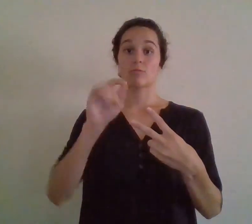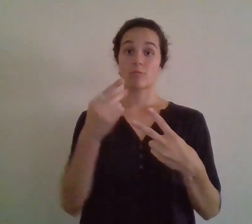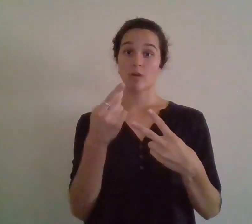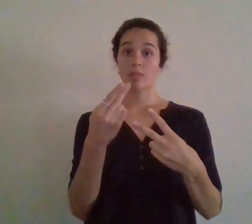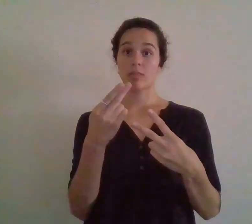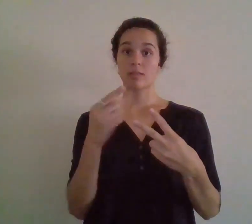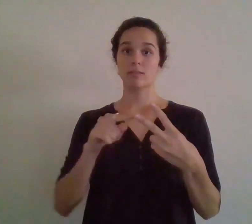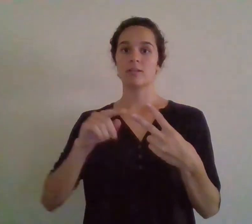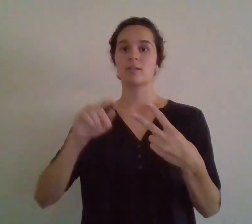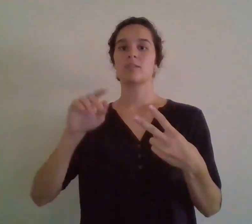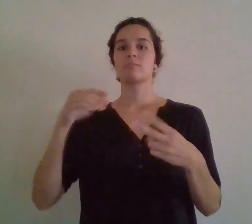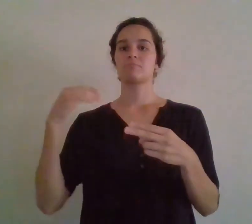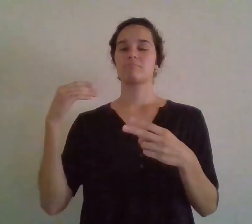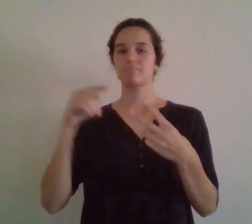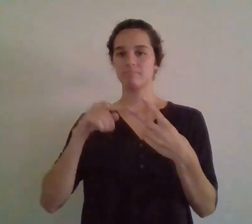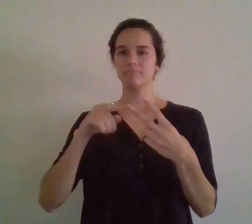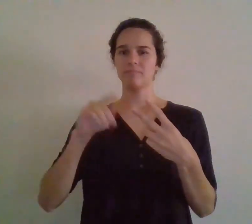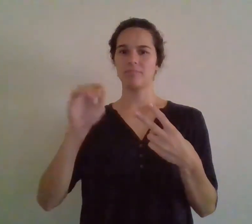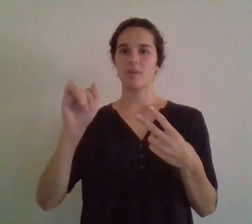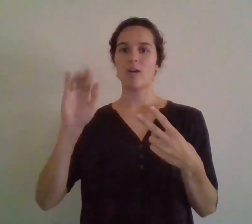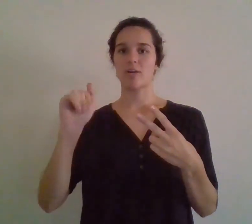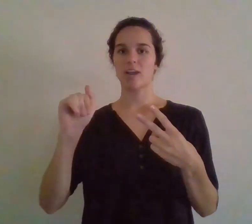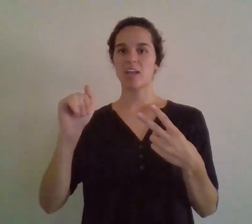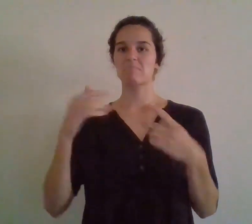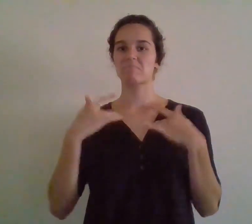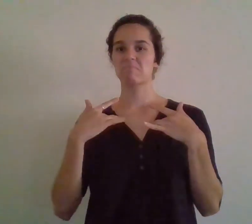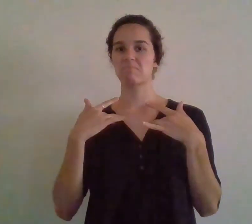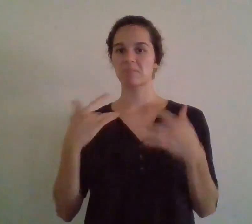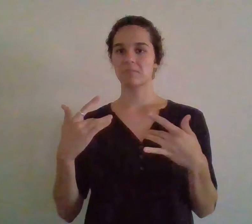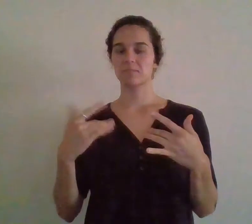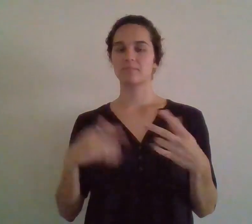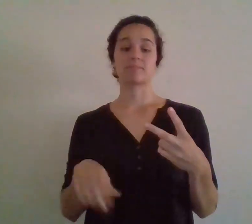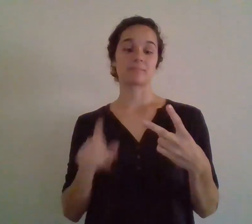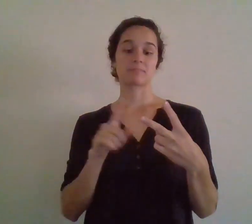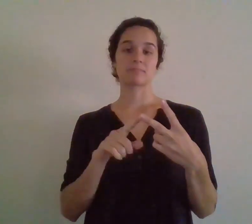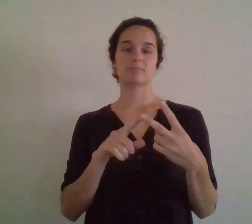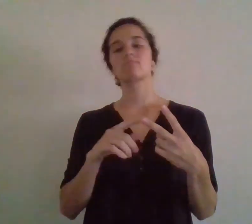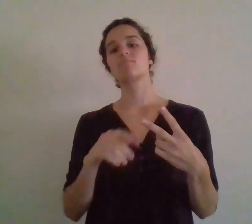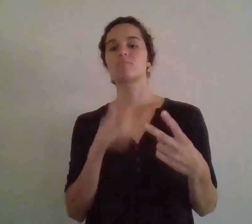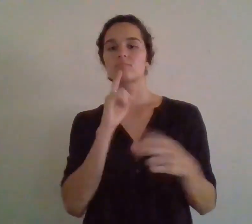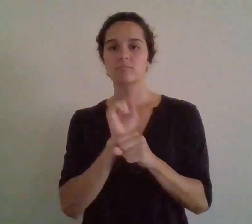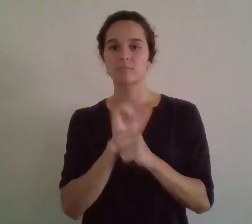say a Traditional IRA. There will be, I think it's two more, no, just one more choice that says Transfer.